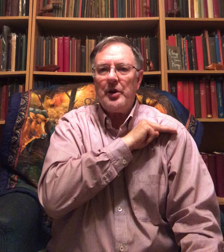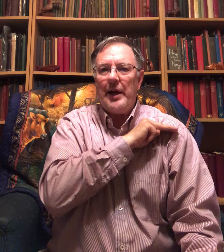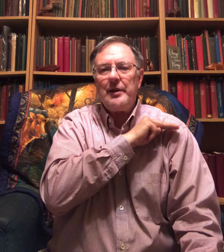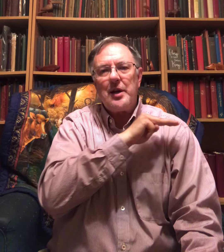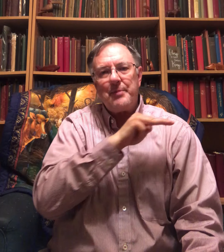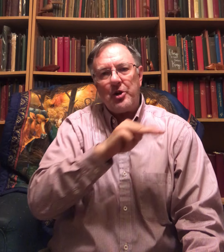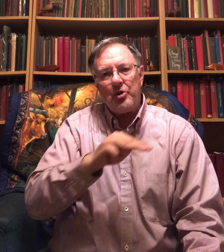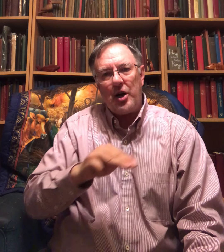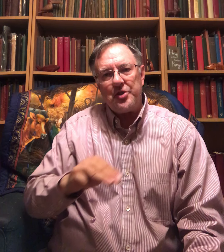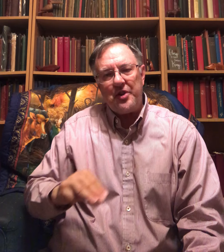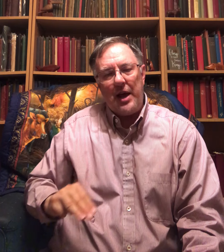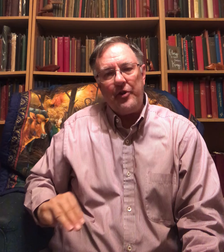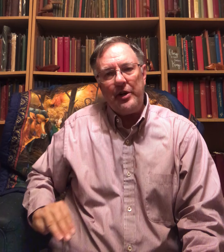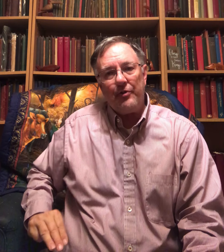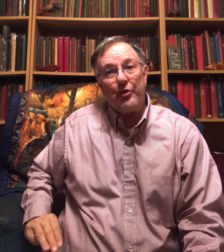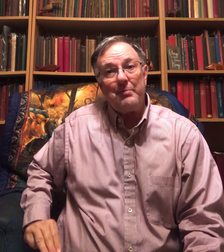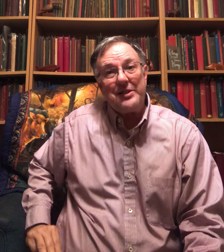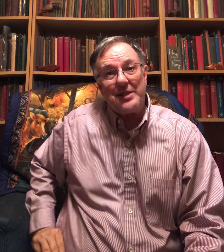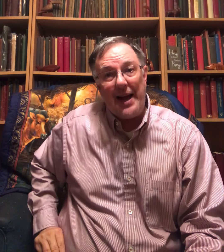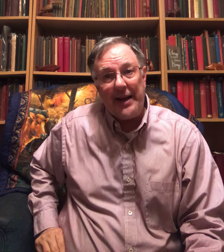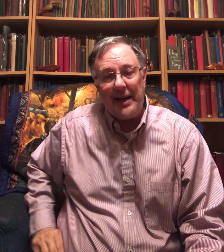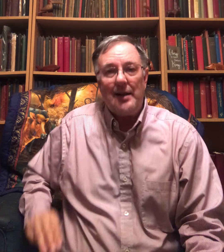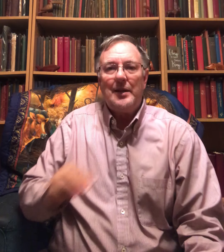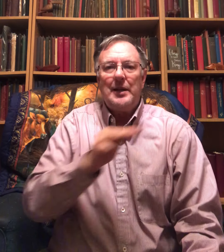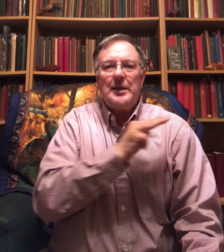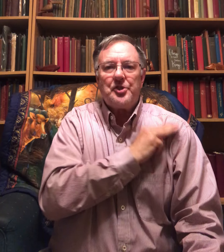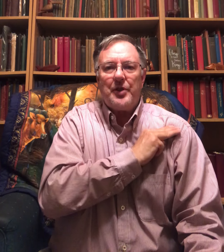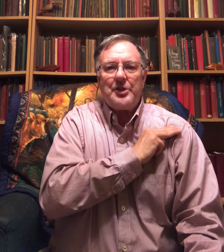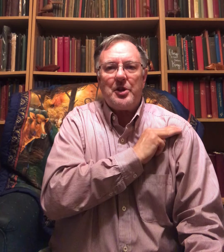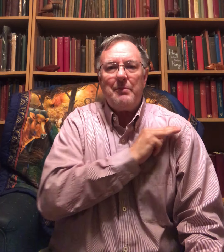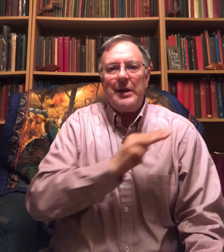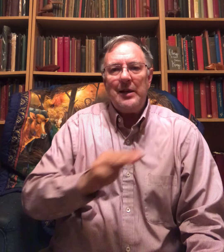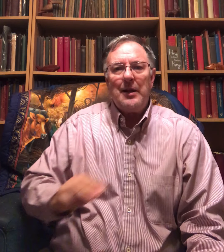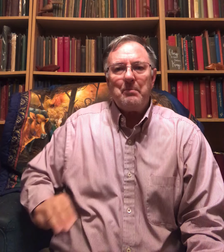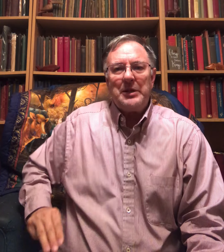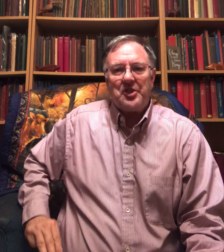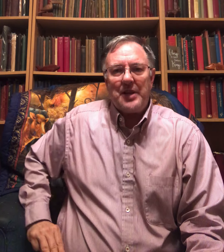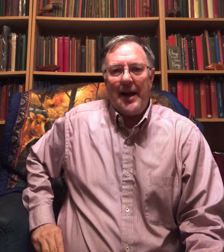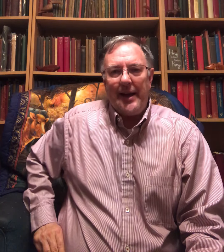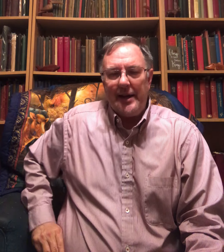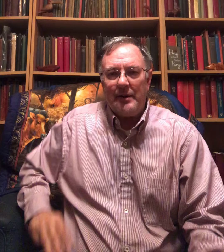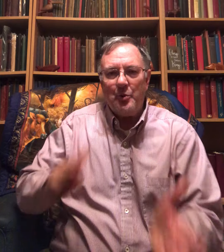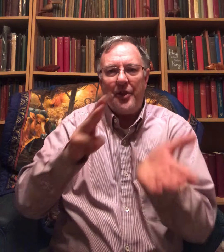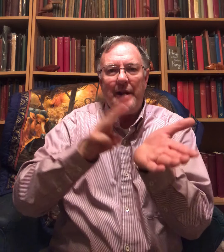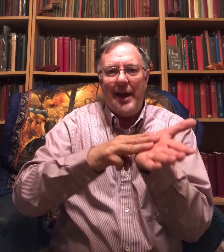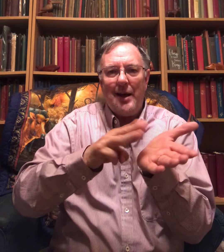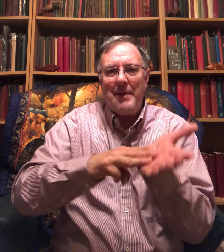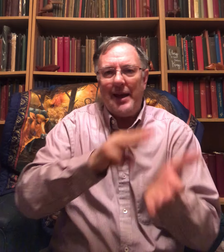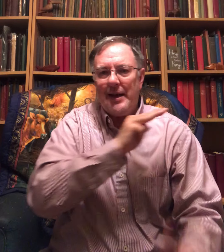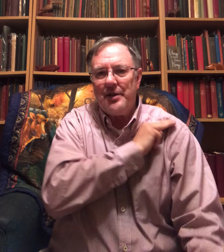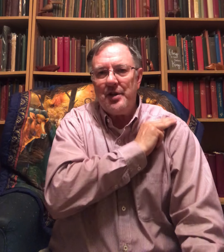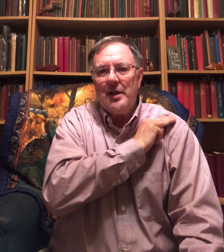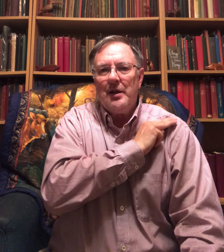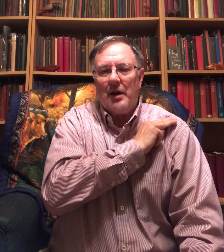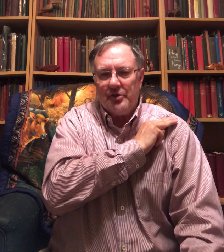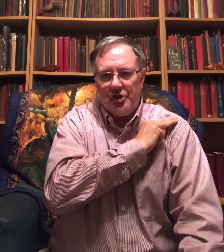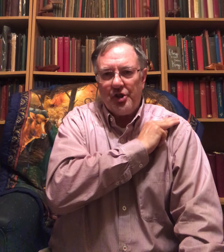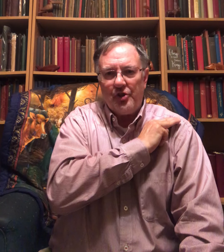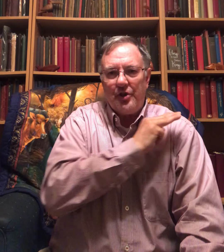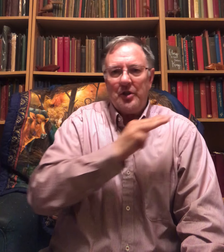and come across down here for Messiah. So that's going to be Messiah with an M hand on the shoulder